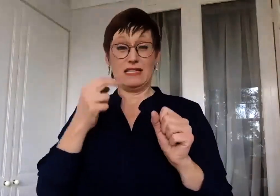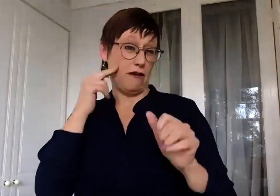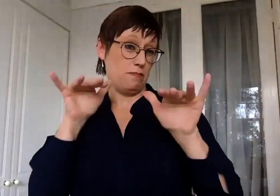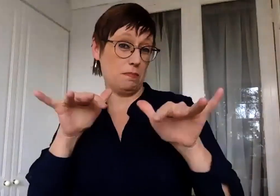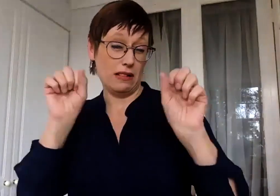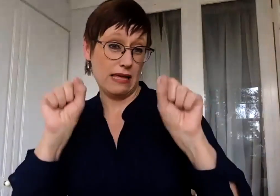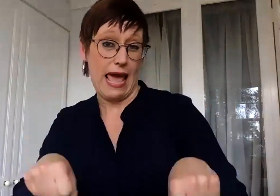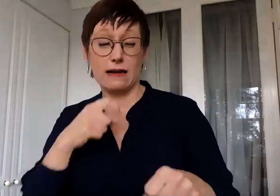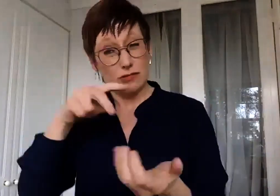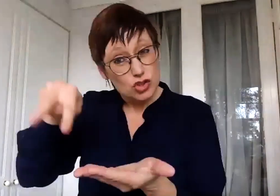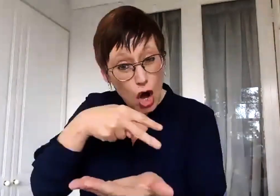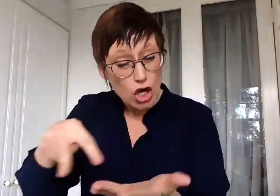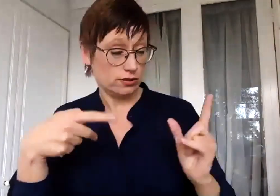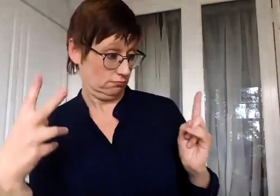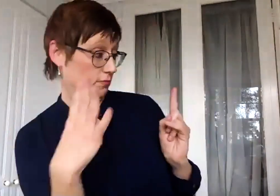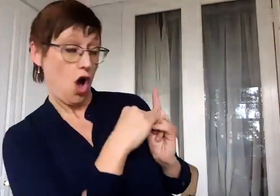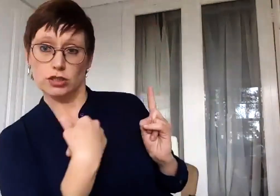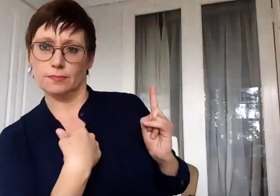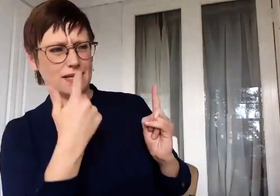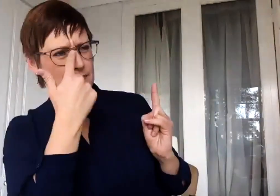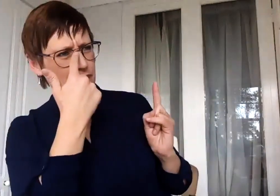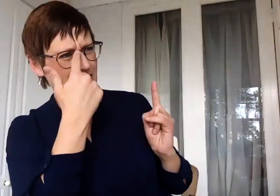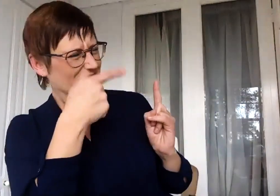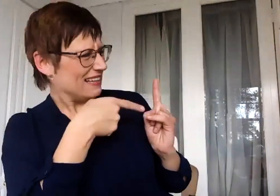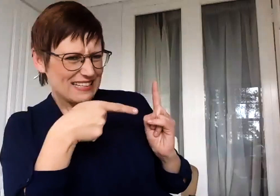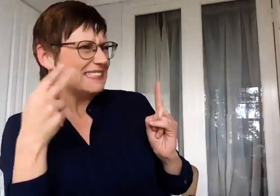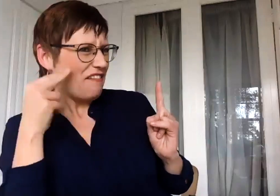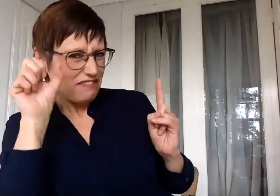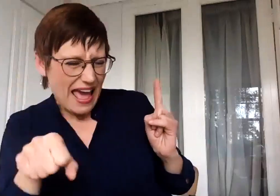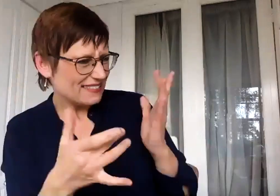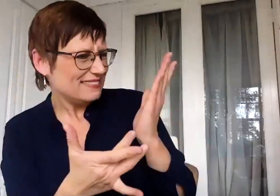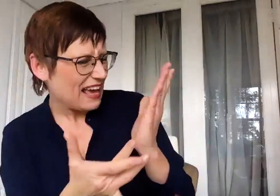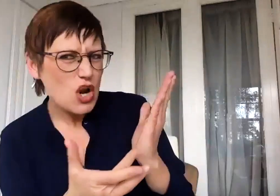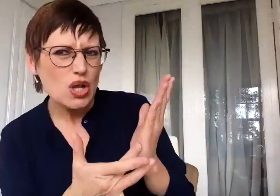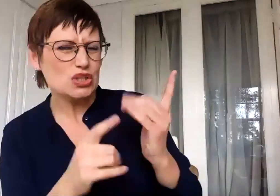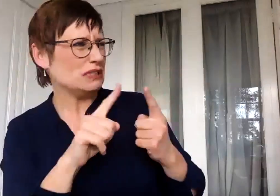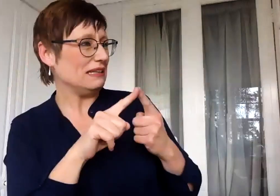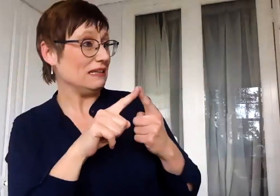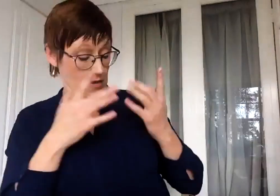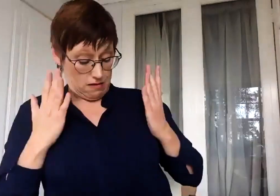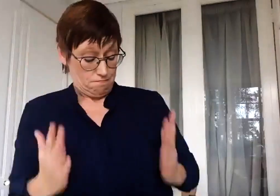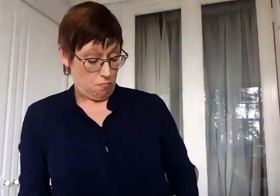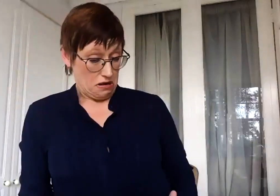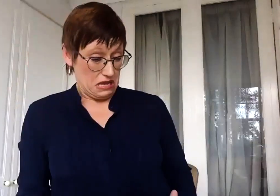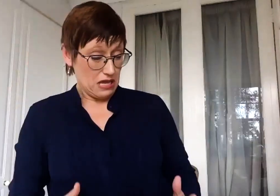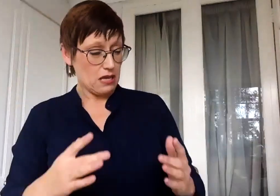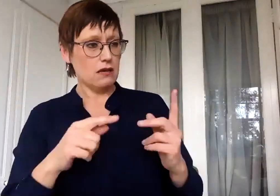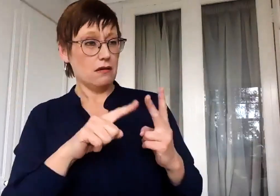facial expression, how you comport, all sorts of technologies that are available to you from your body as a technology to anything